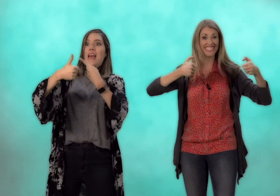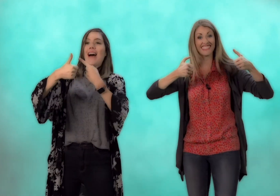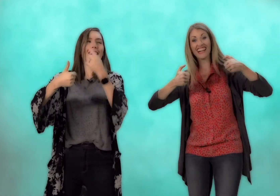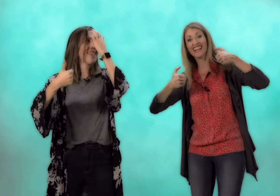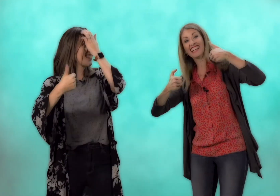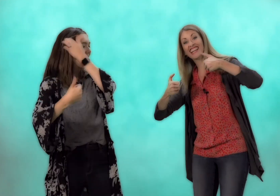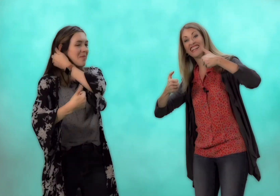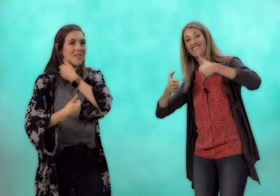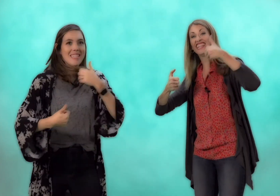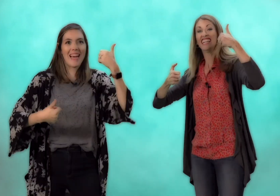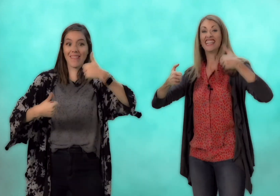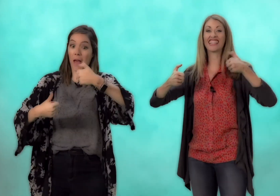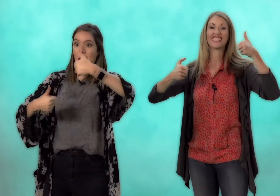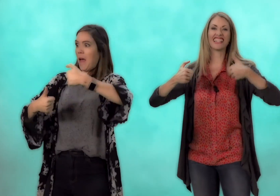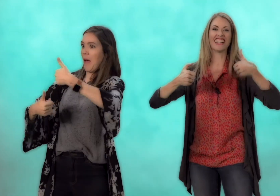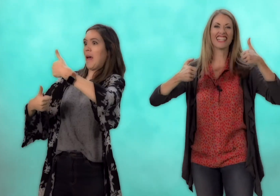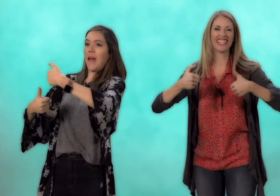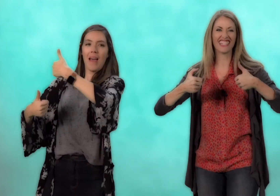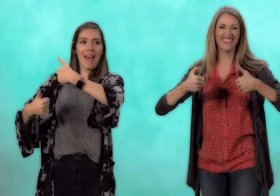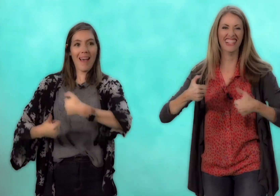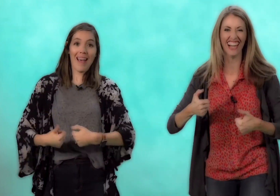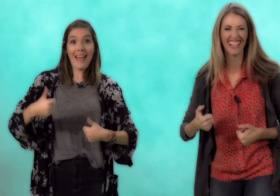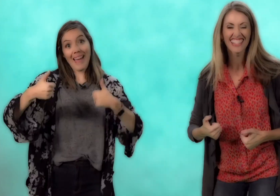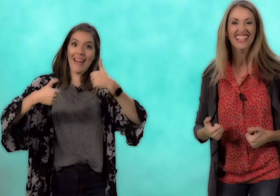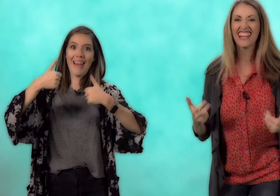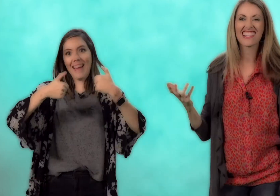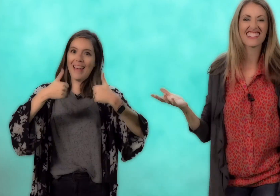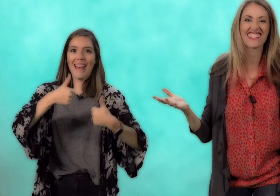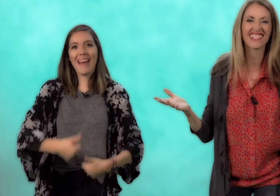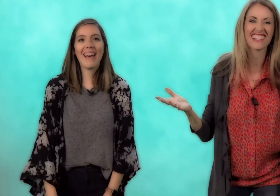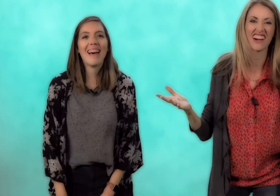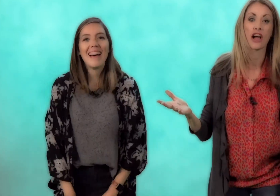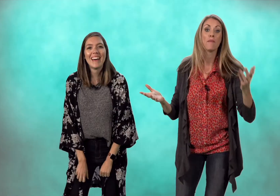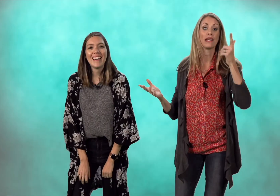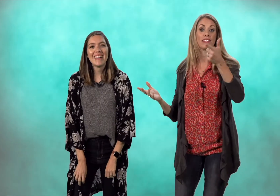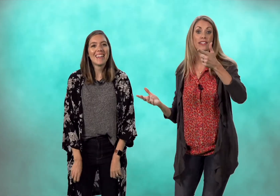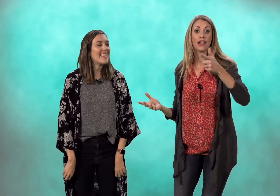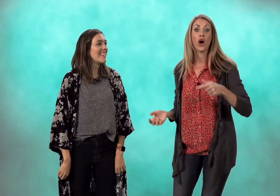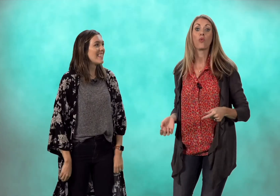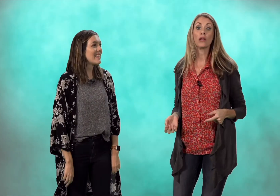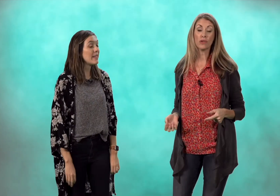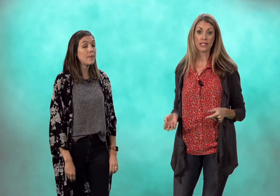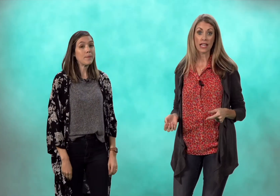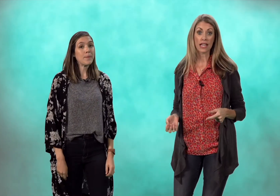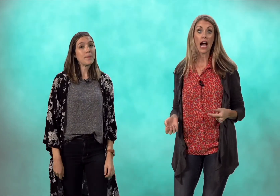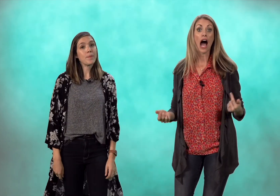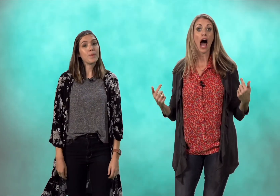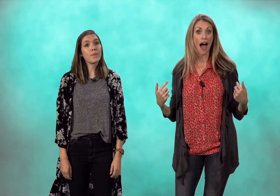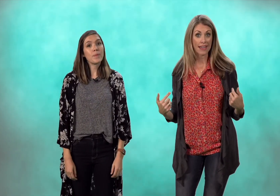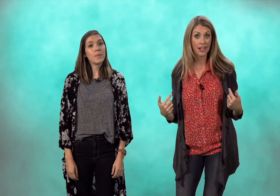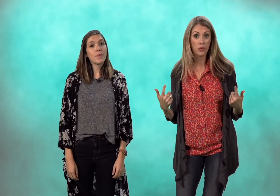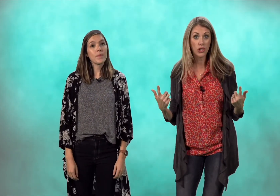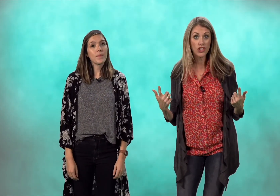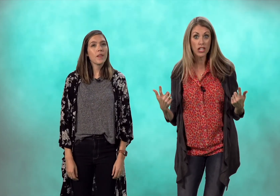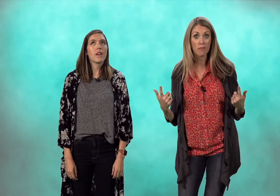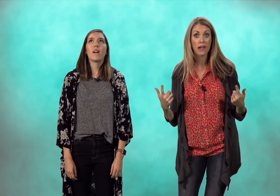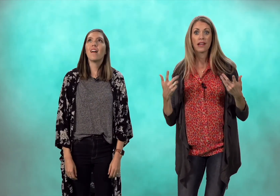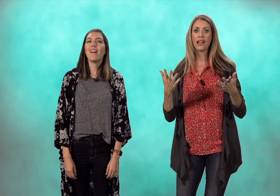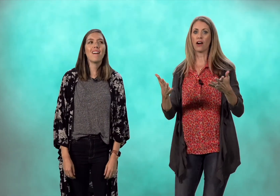instead we will sing i can worship now when